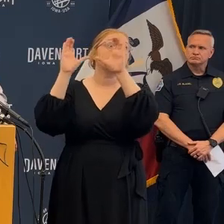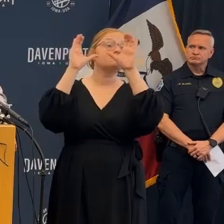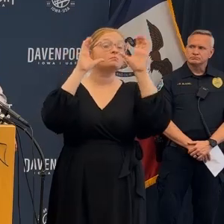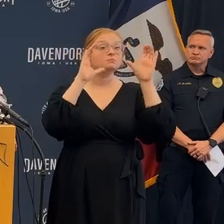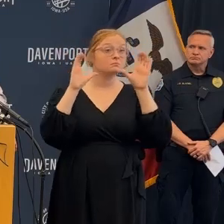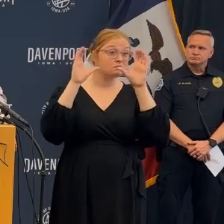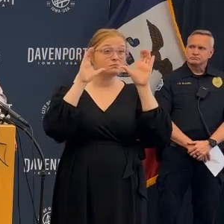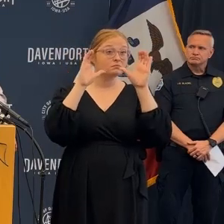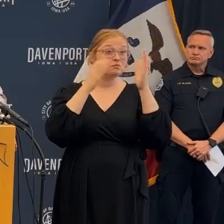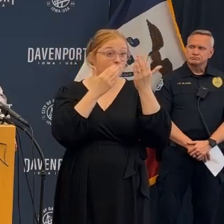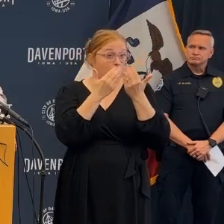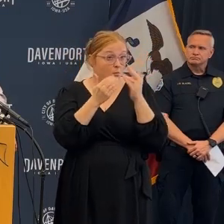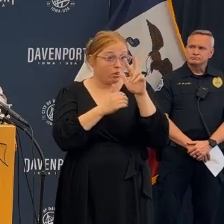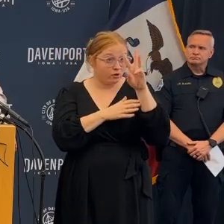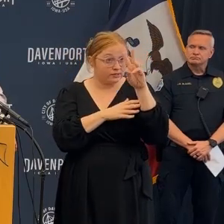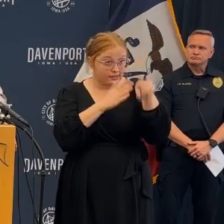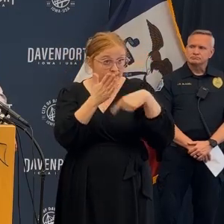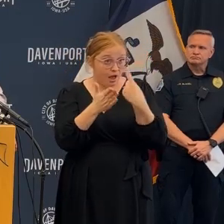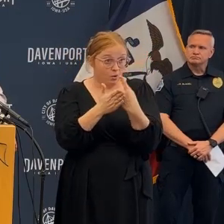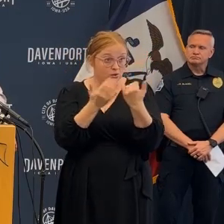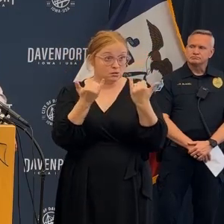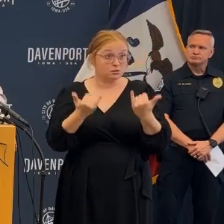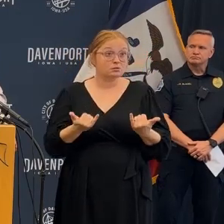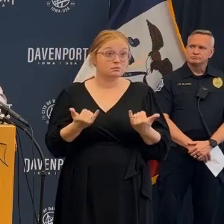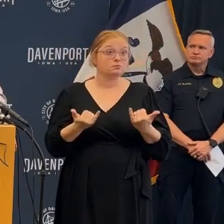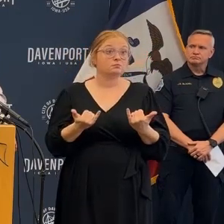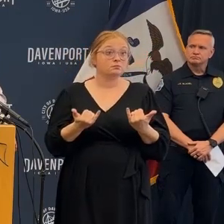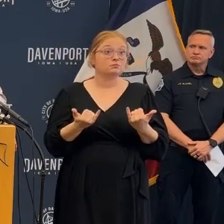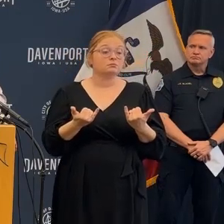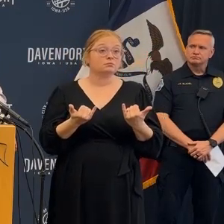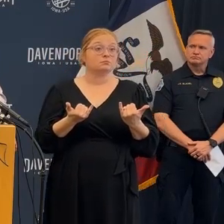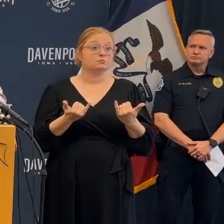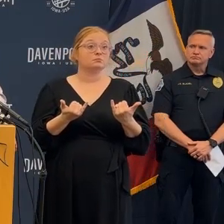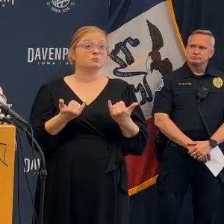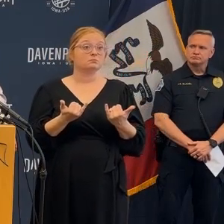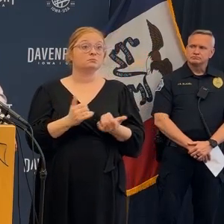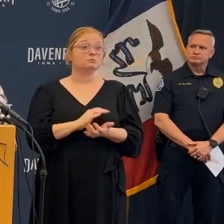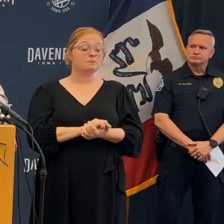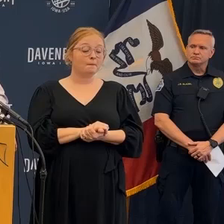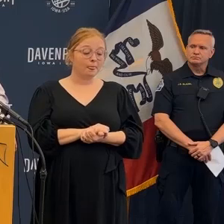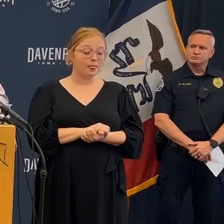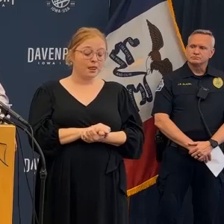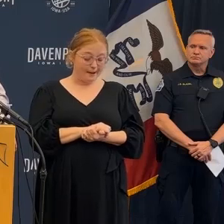I've been up for most of 36 hours